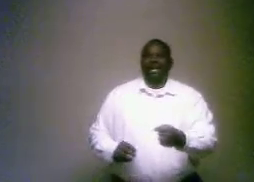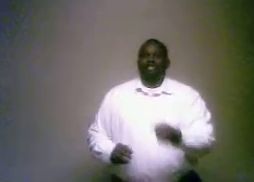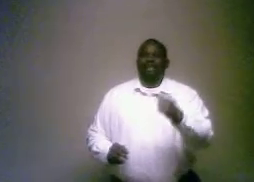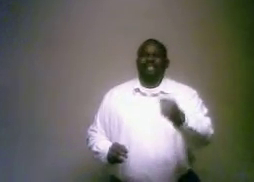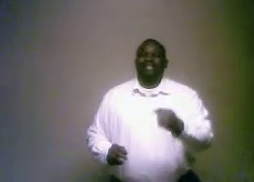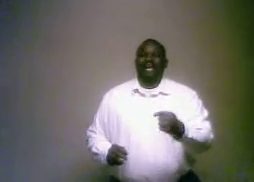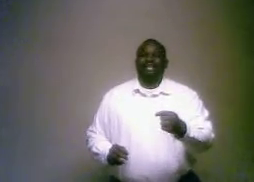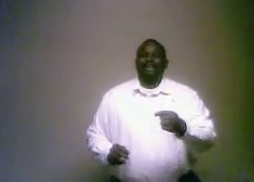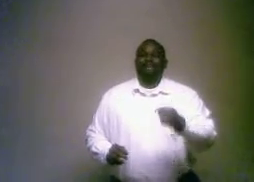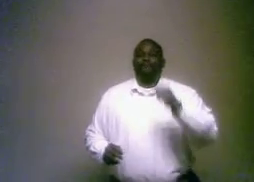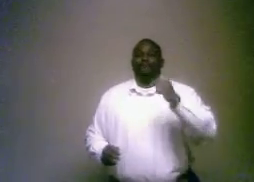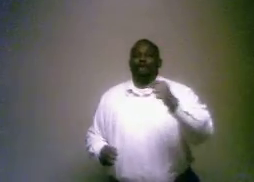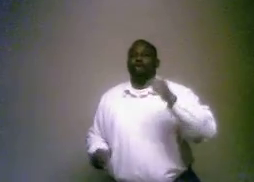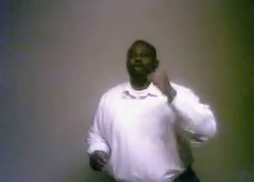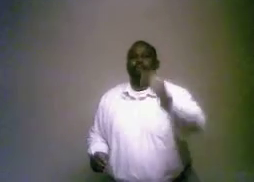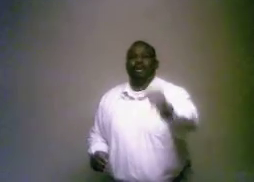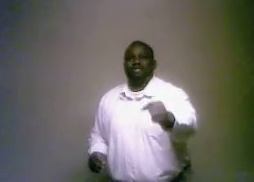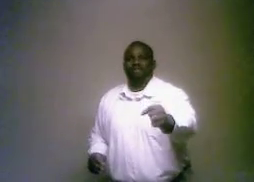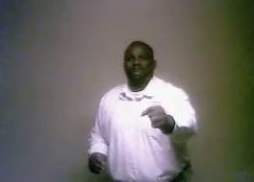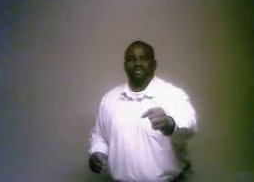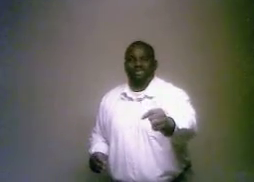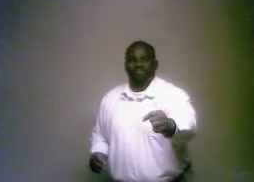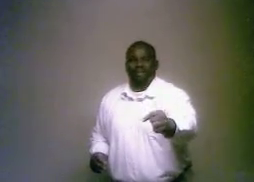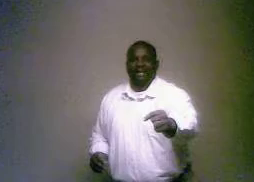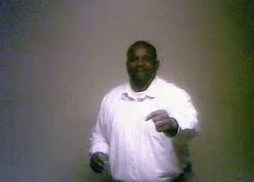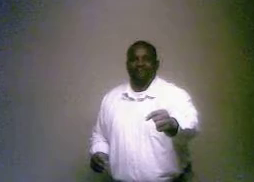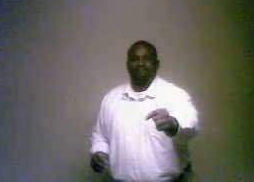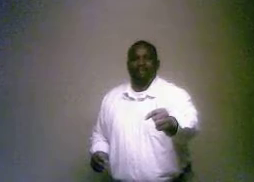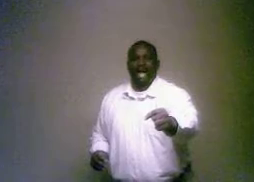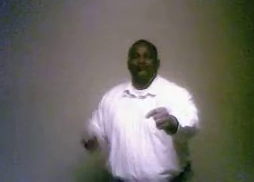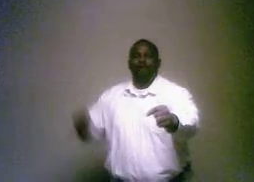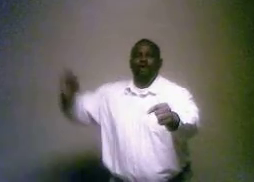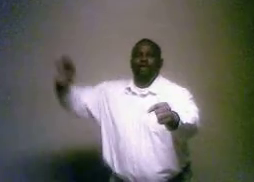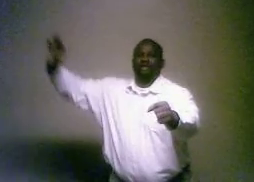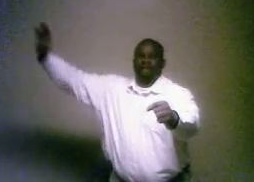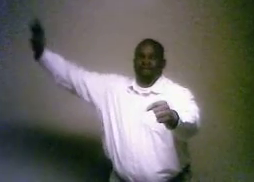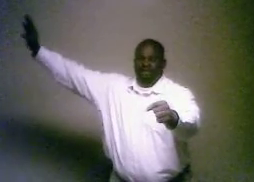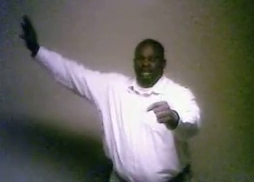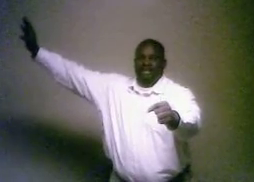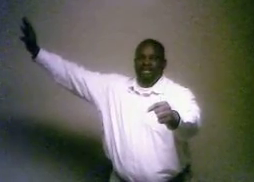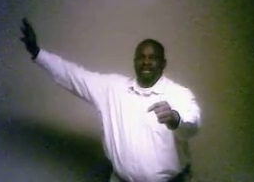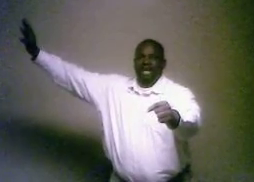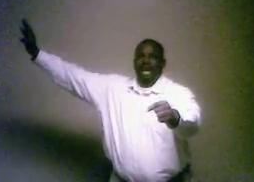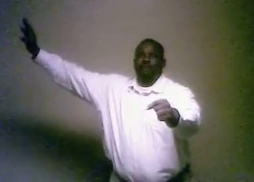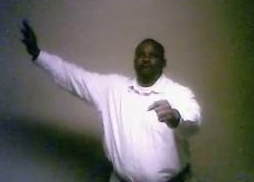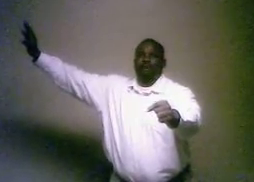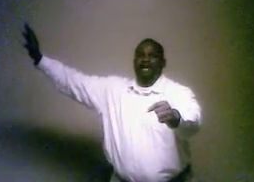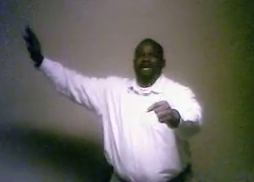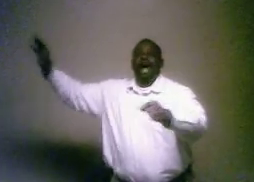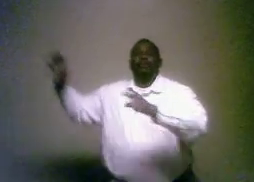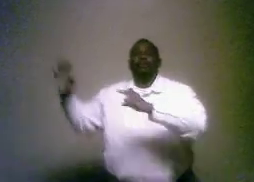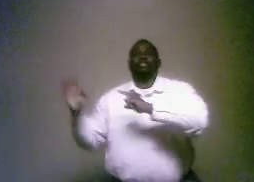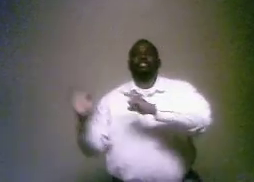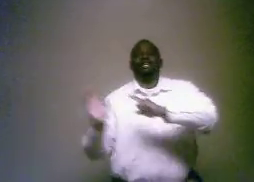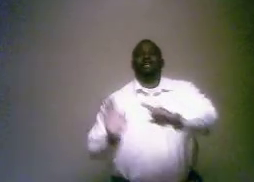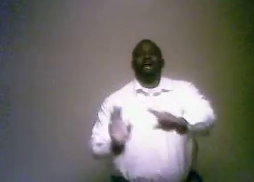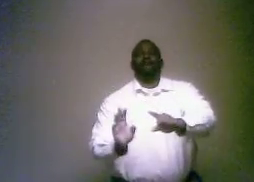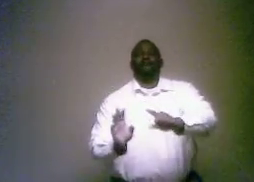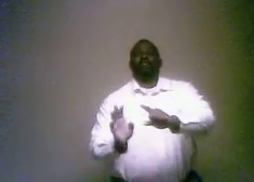So, he said, look, you preach the message of me. I'm going to be ascended. I'm going away. I'm going to send the covenant. I'm going to